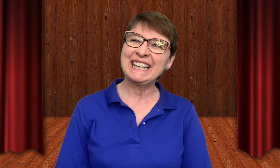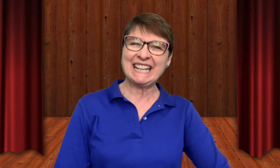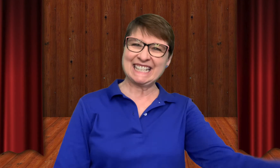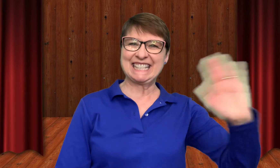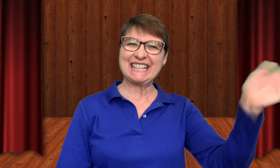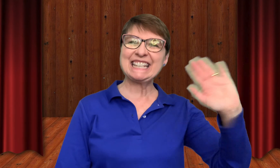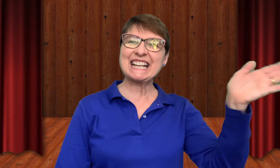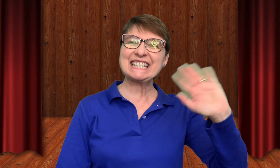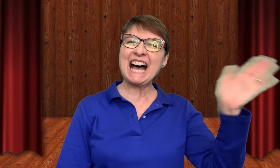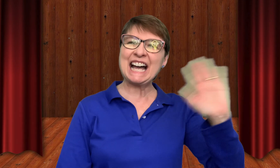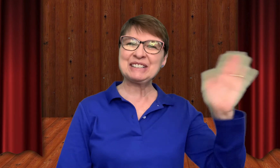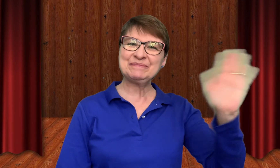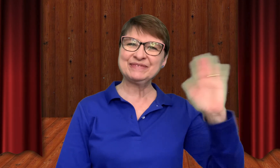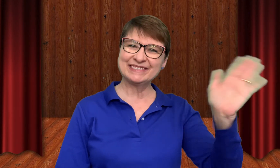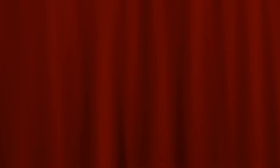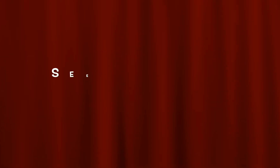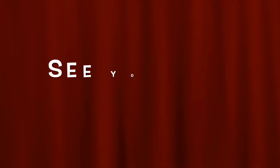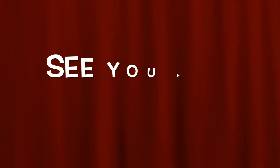See you next time! Or,